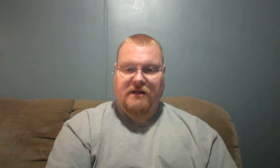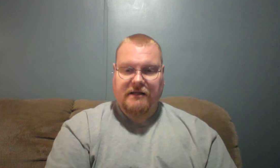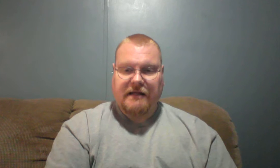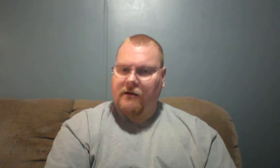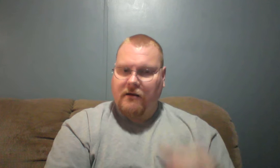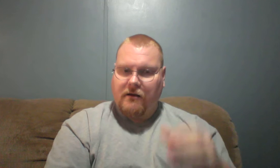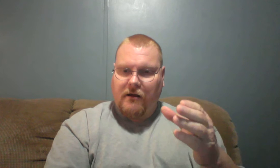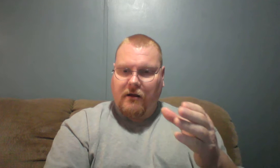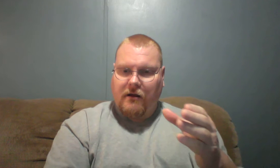like that.